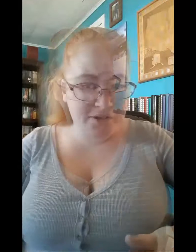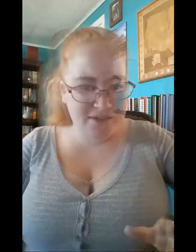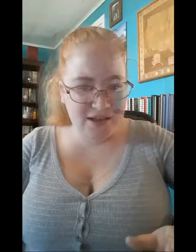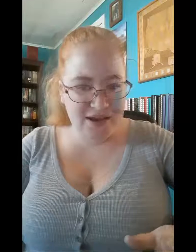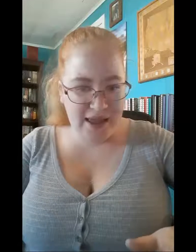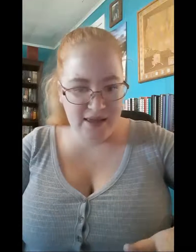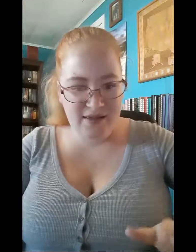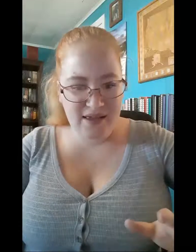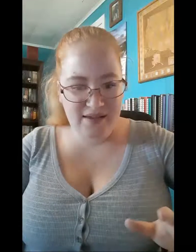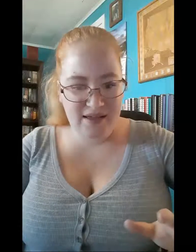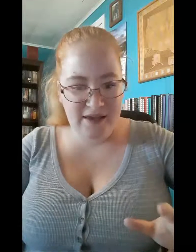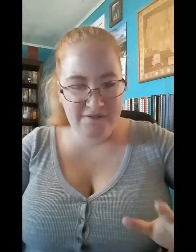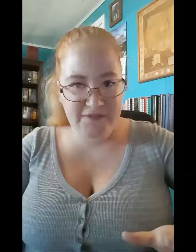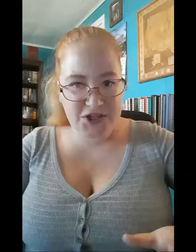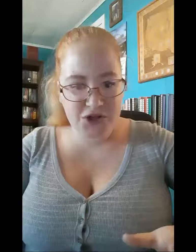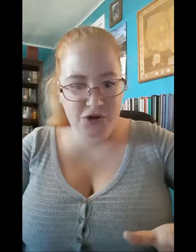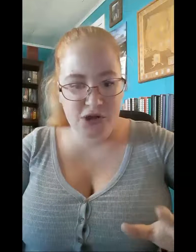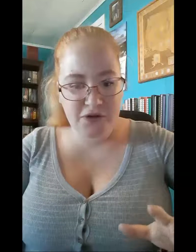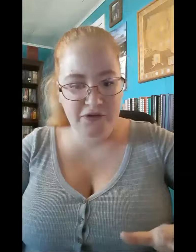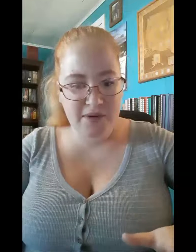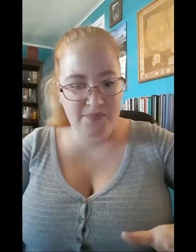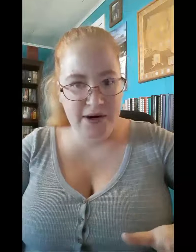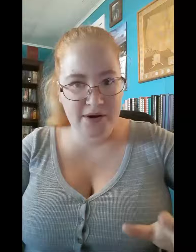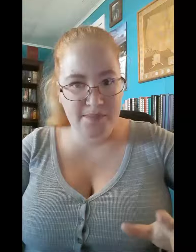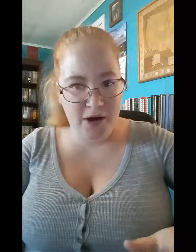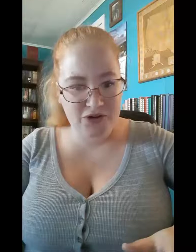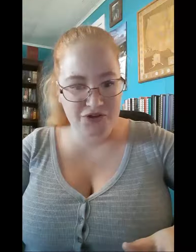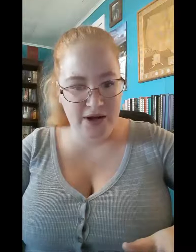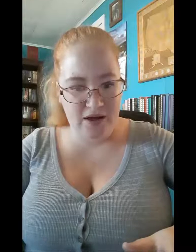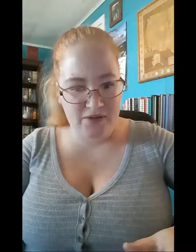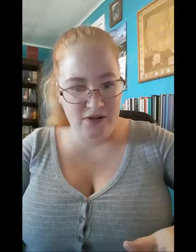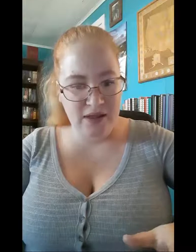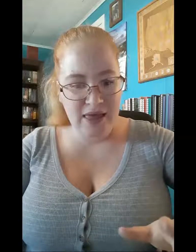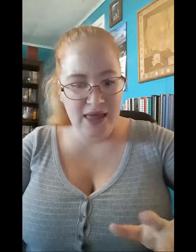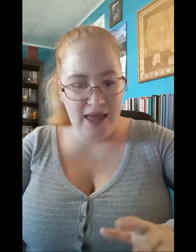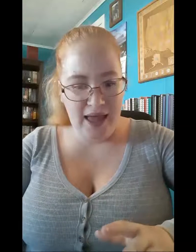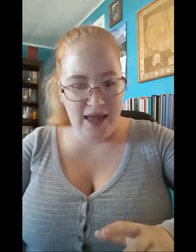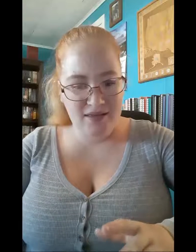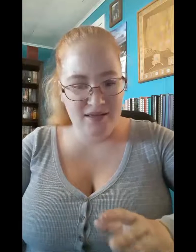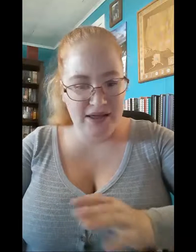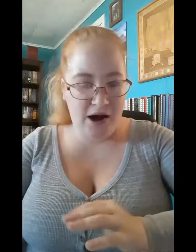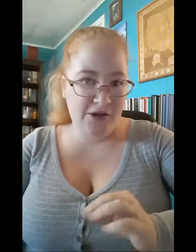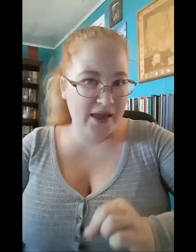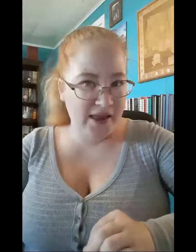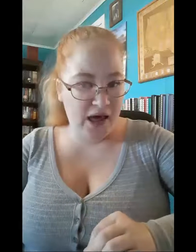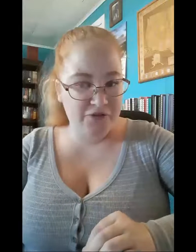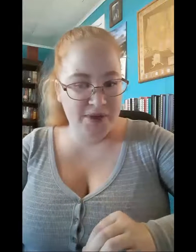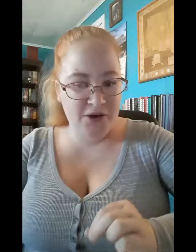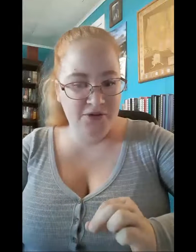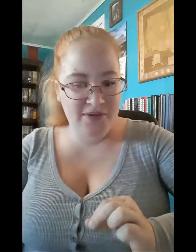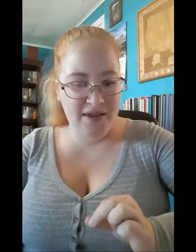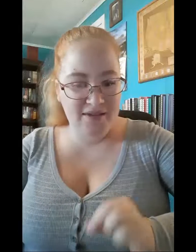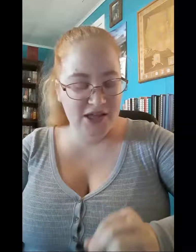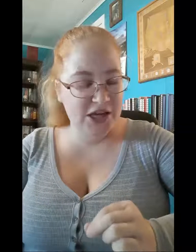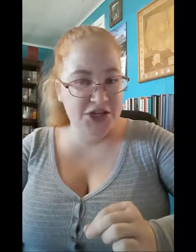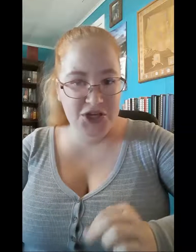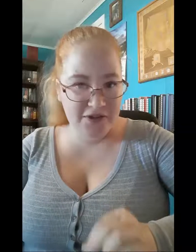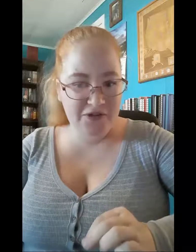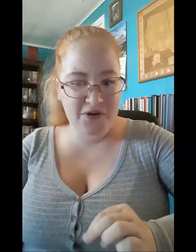Didn't End is a fictional contemporary poetry novel, and Caroline Kaufman, who is a teenage Instagram